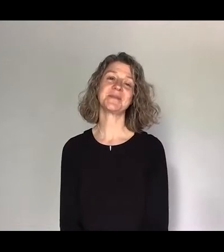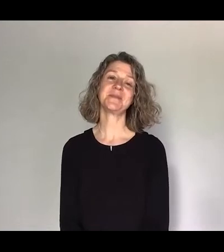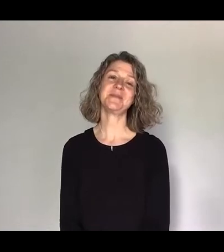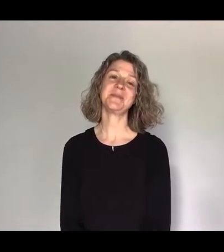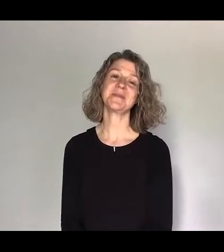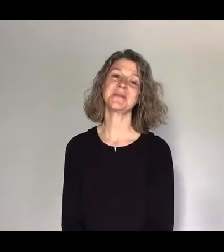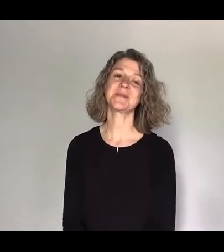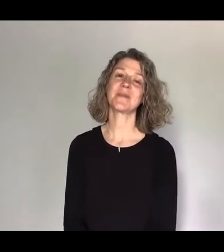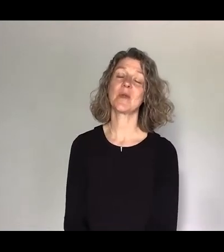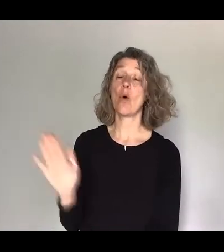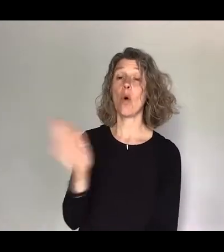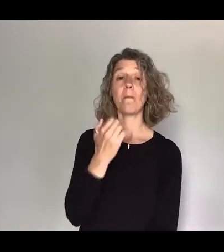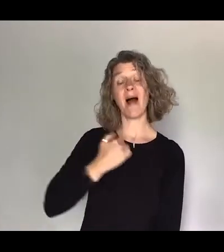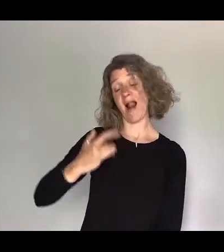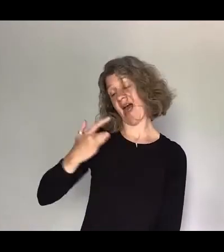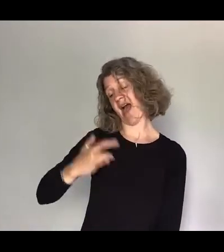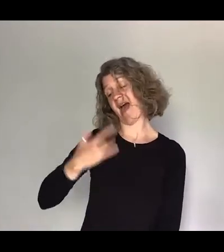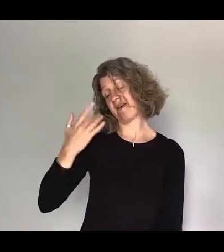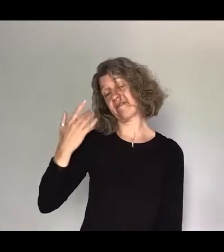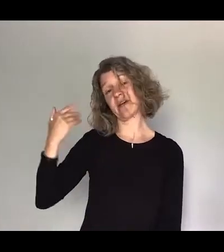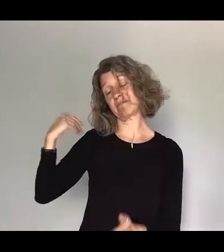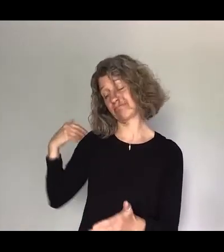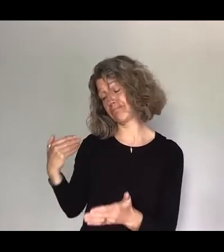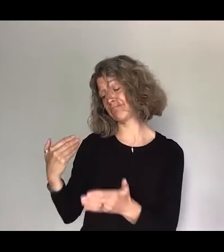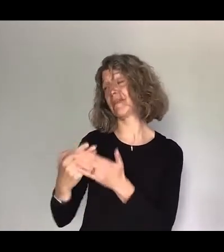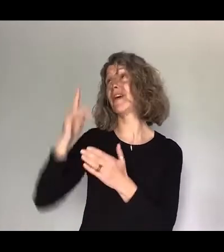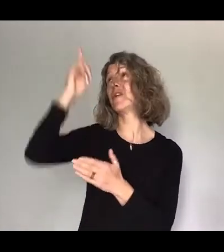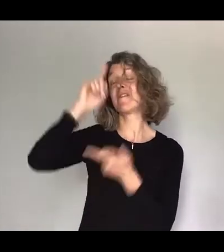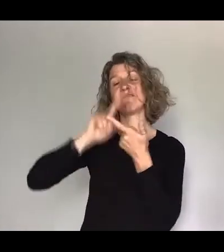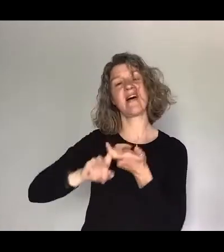all my life you have been faithful